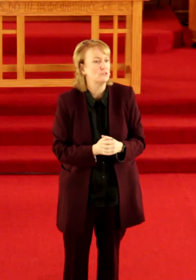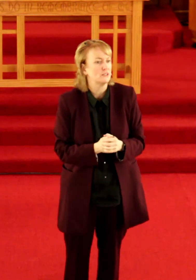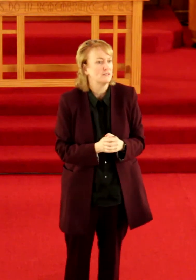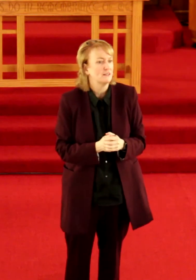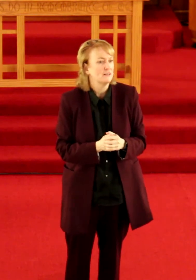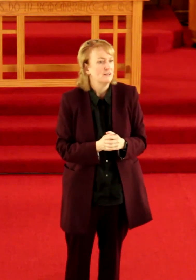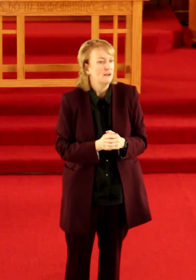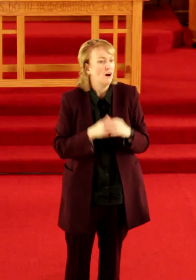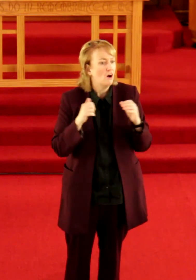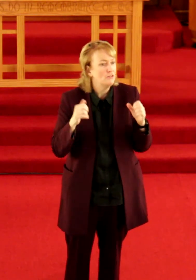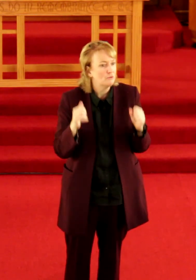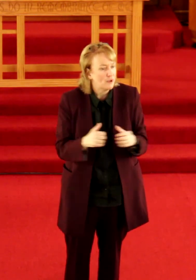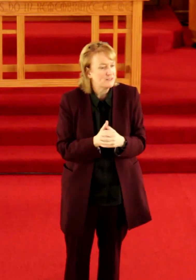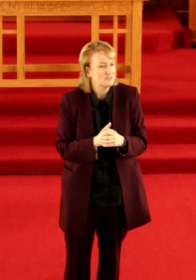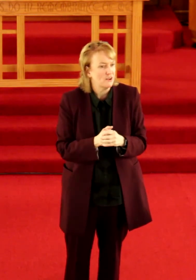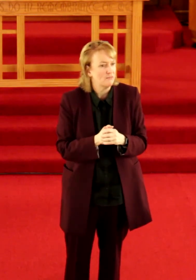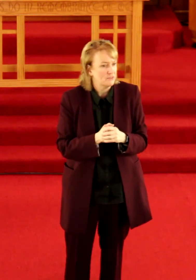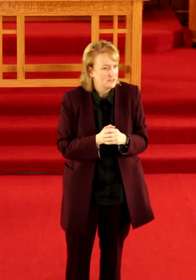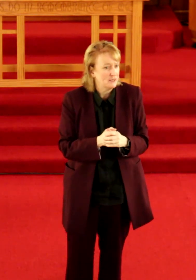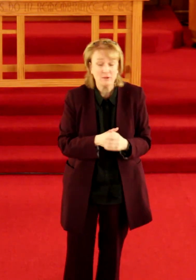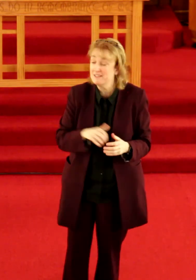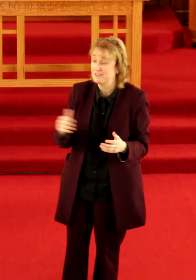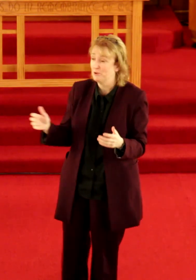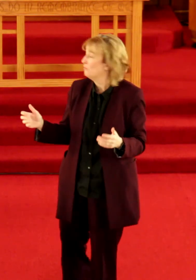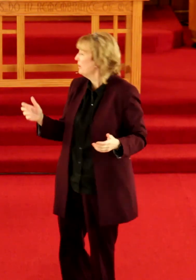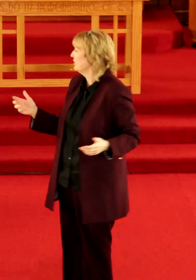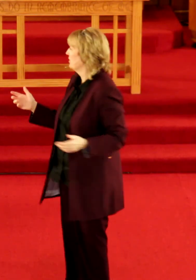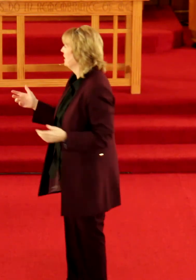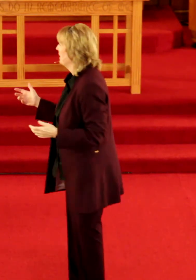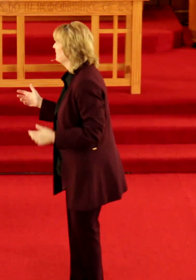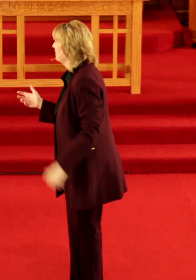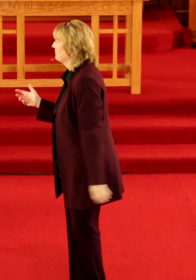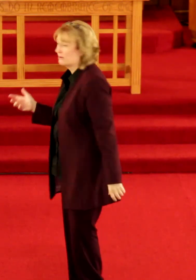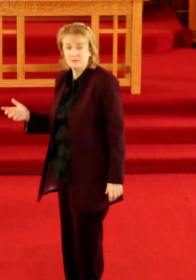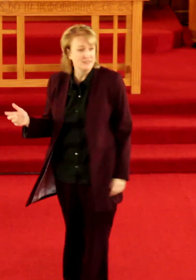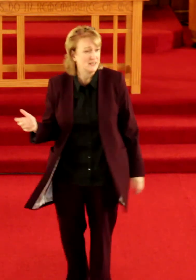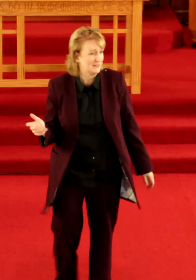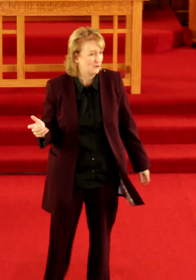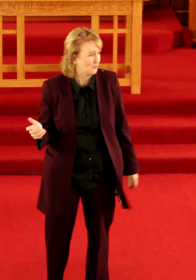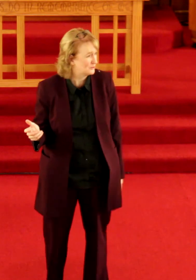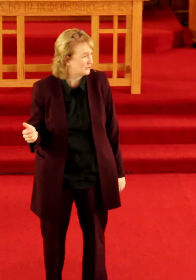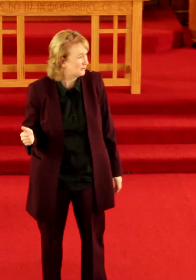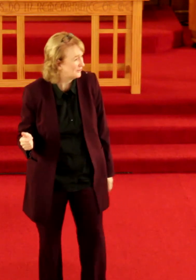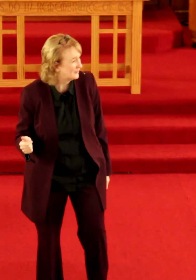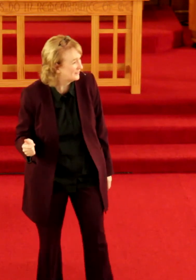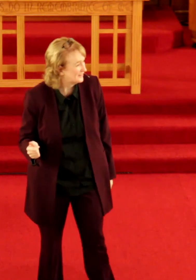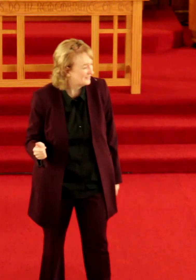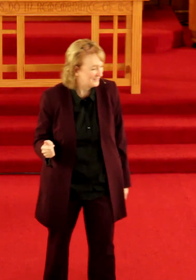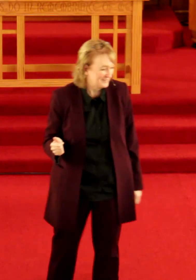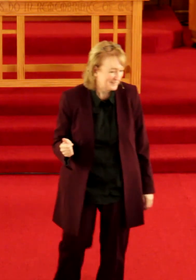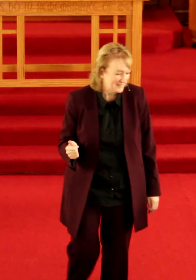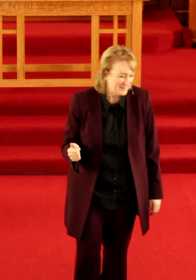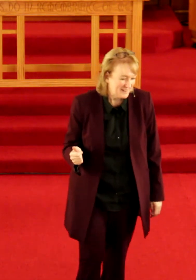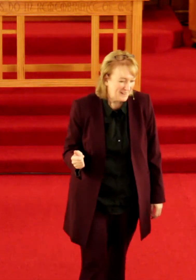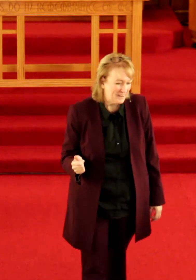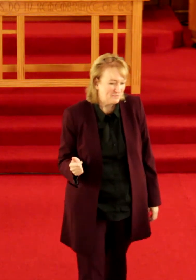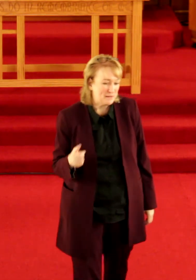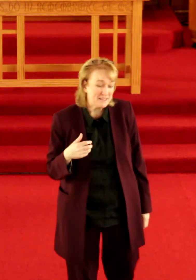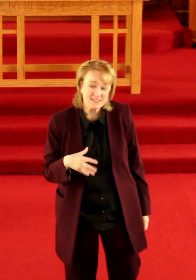it on the rest of the team is it no wonder that I identify with Dean also but this